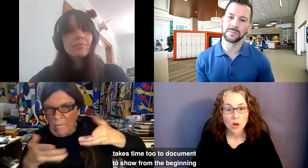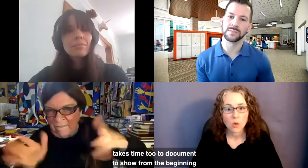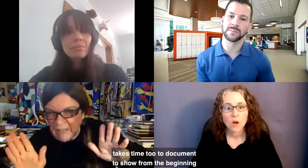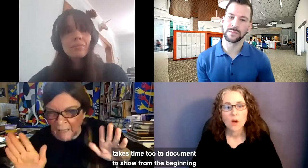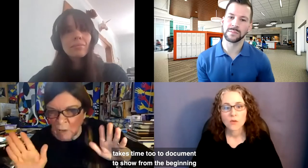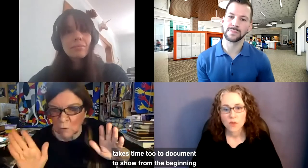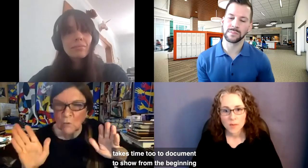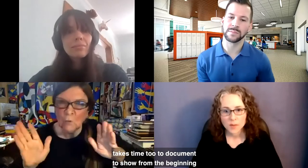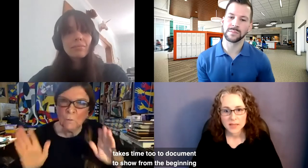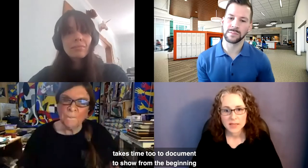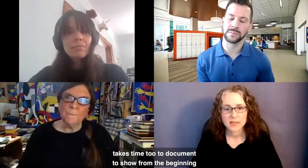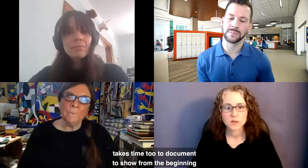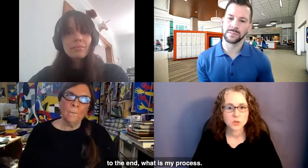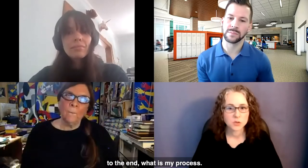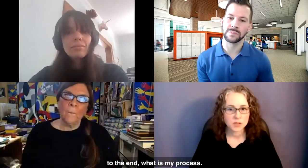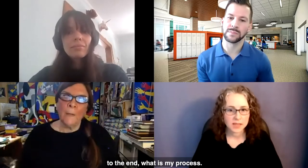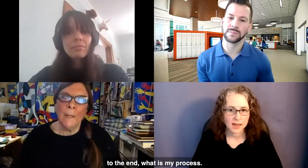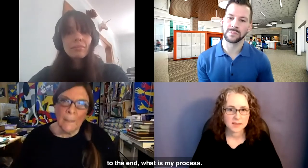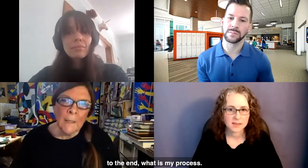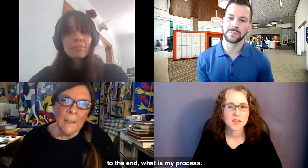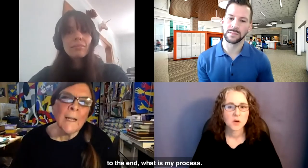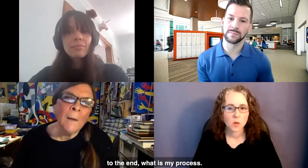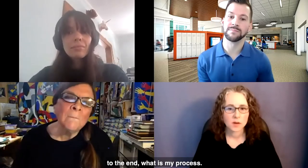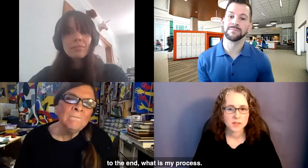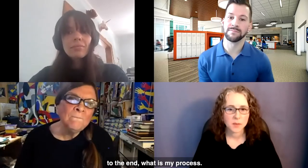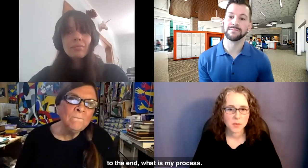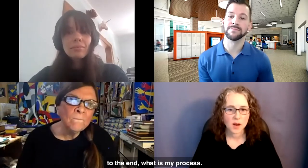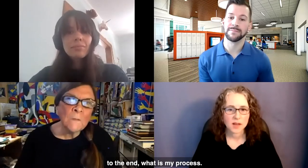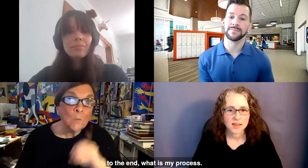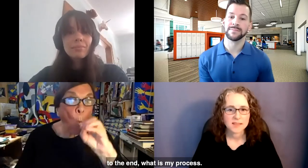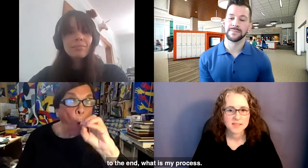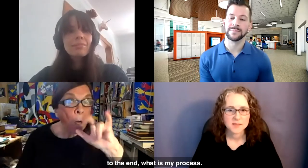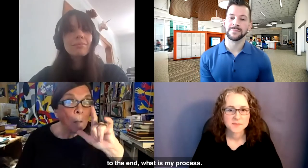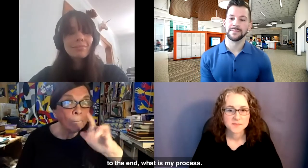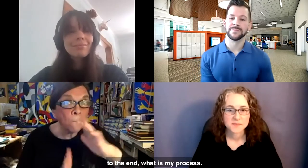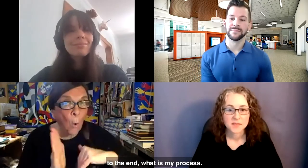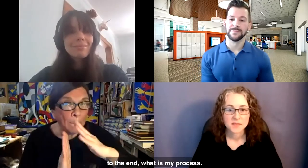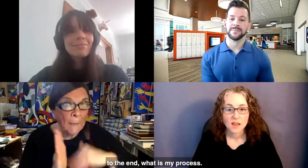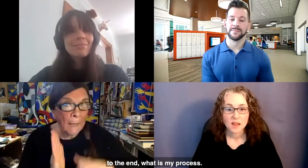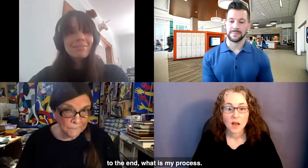show, from the beginning to the end, what is my process.